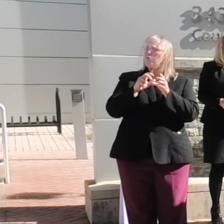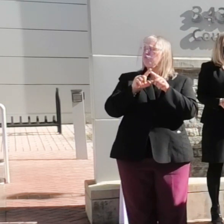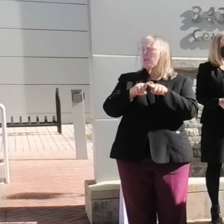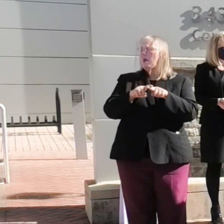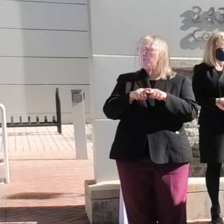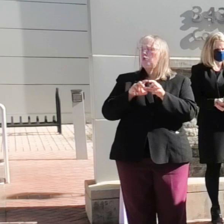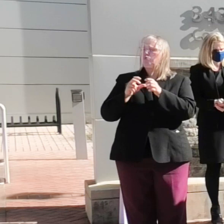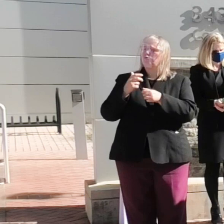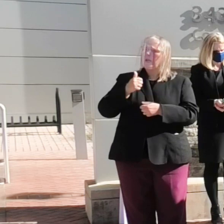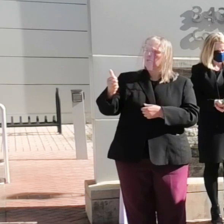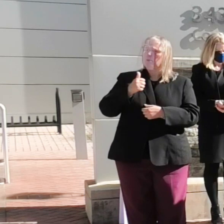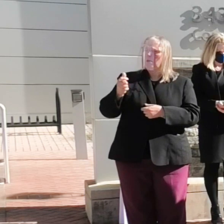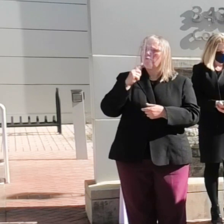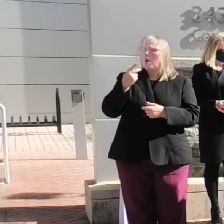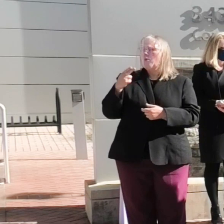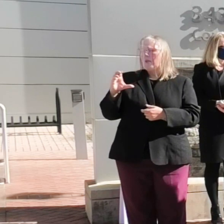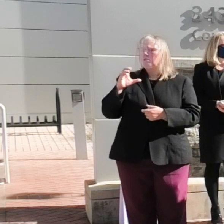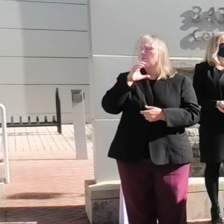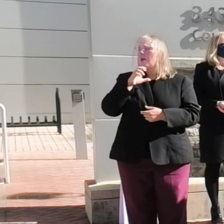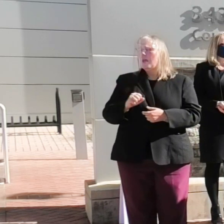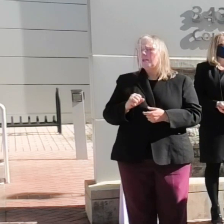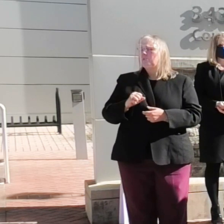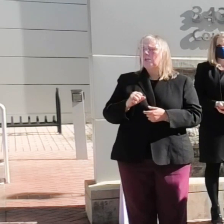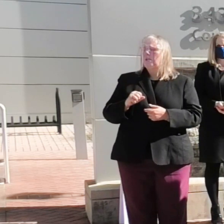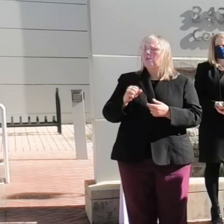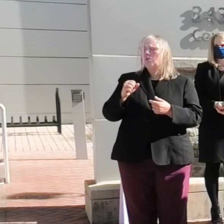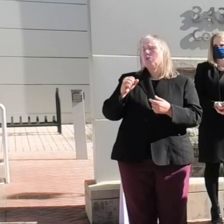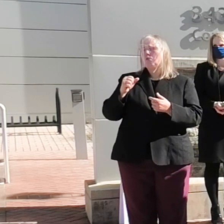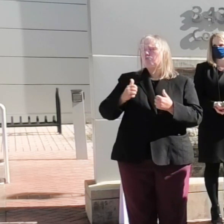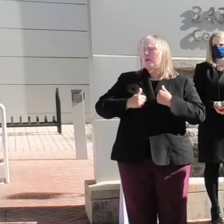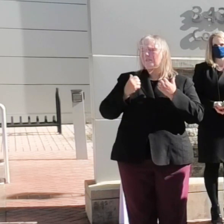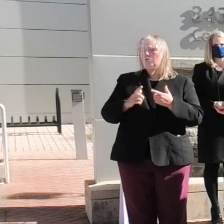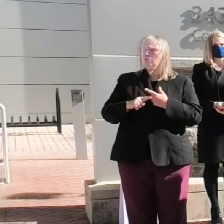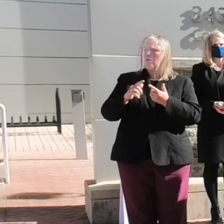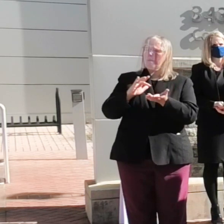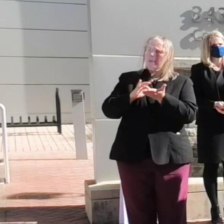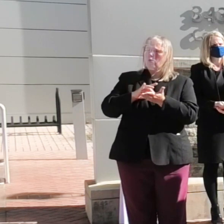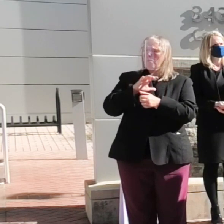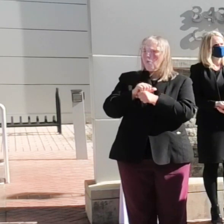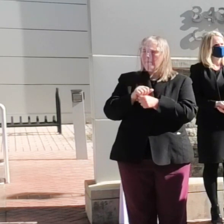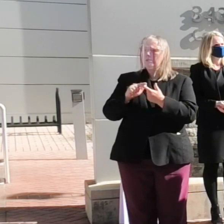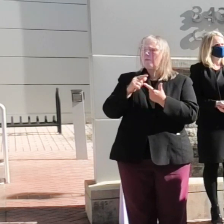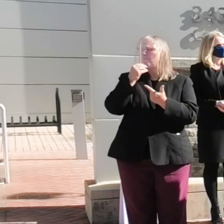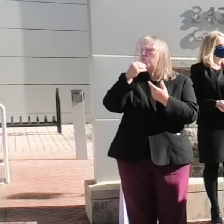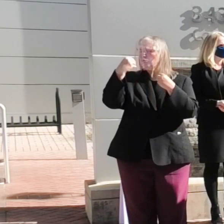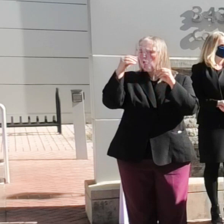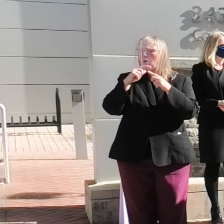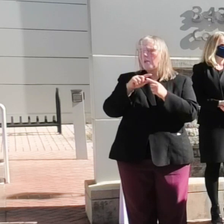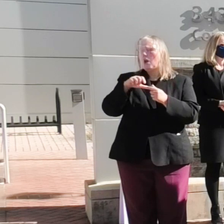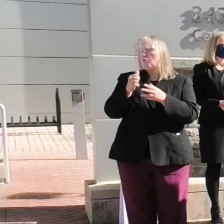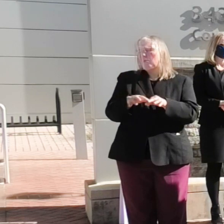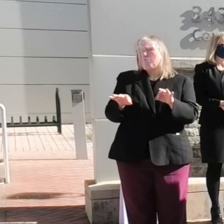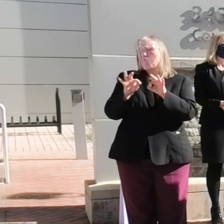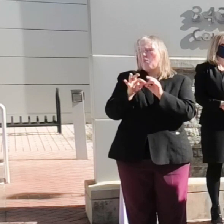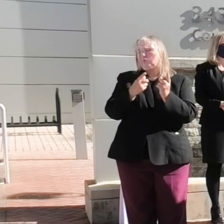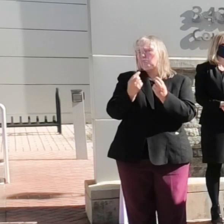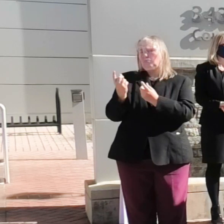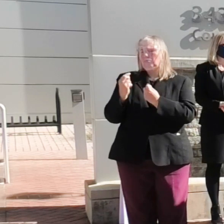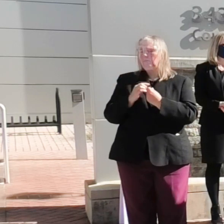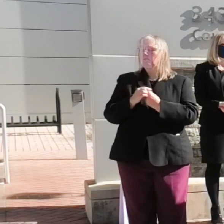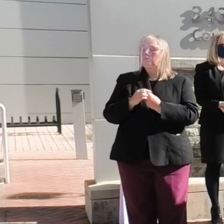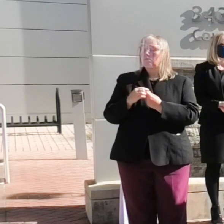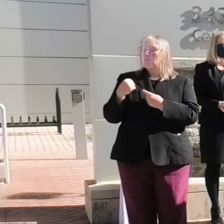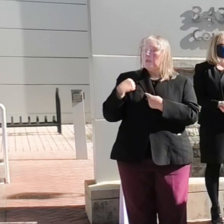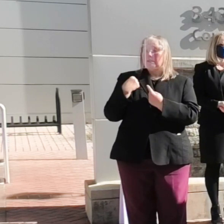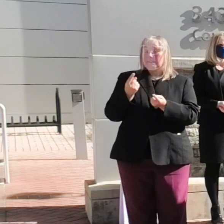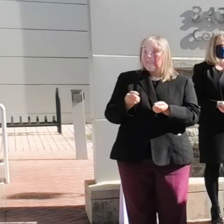County's aging residents to medical appointments, grocery shopping, and other essential errands. Since the